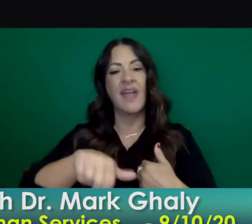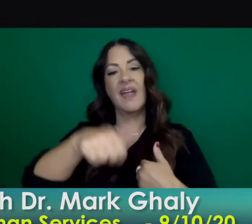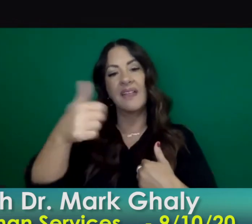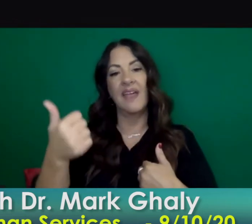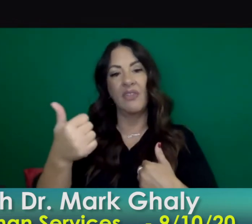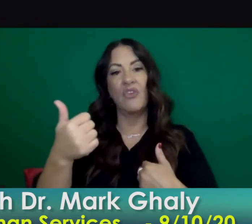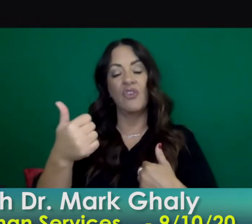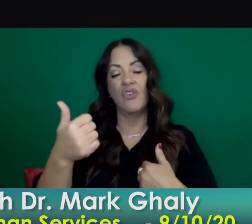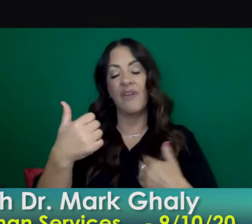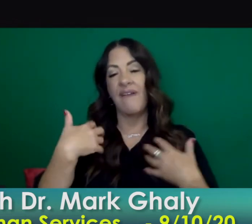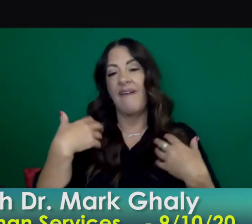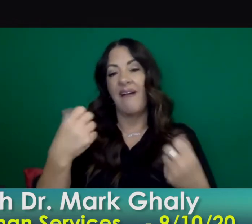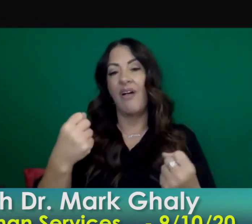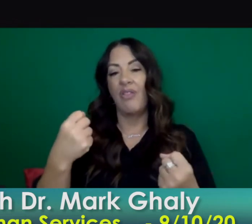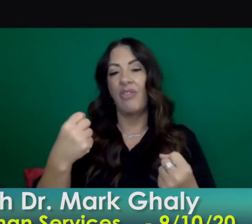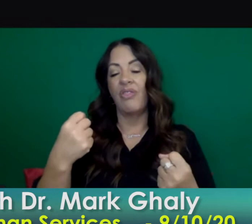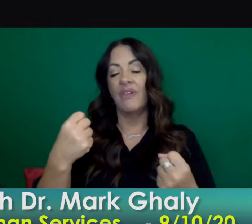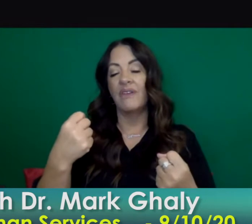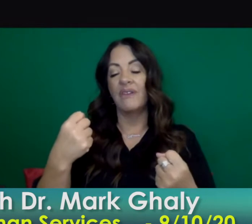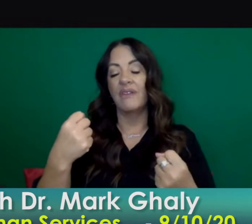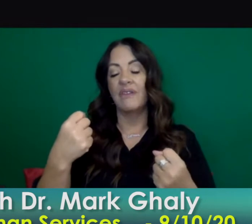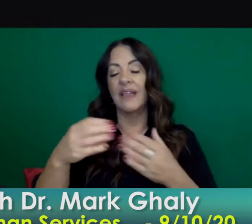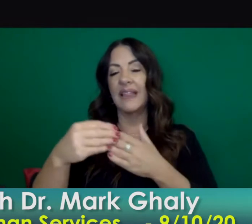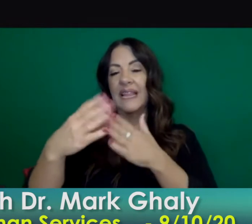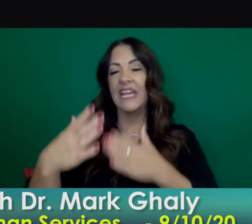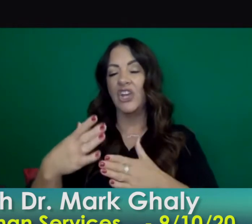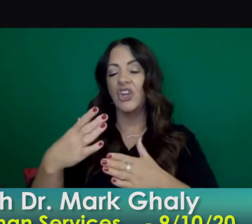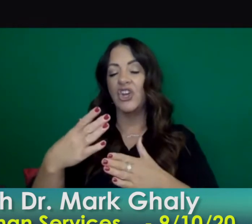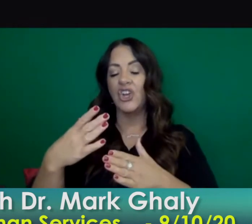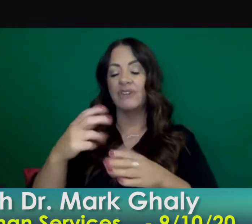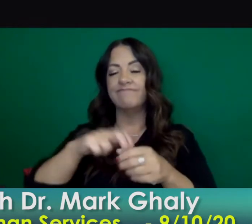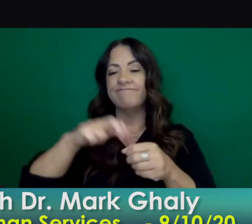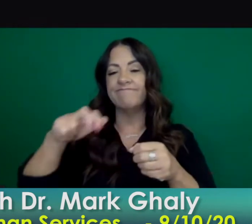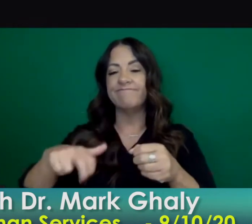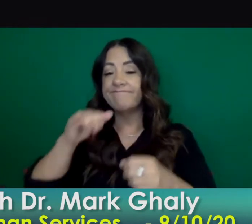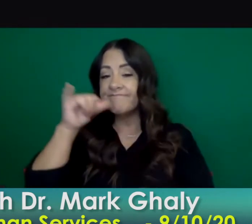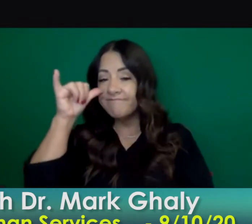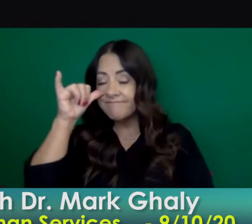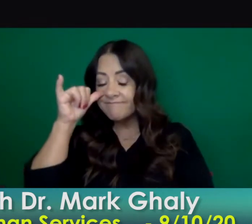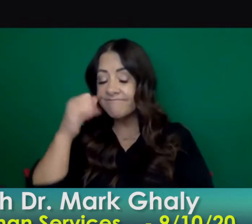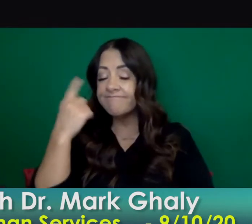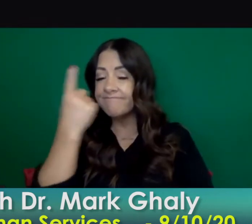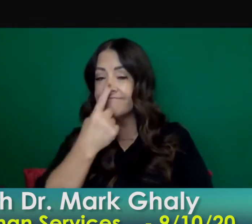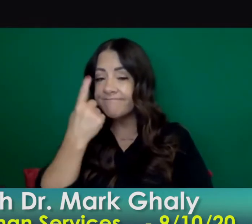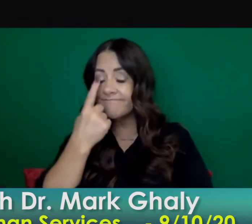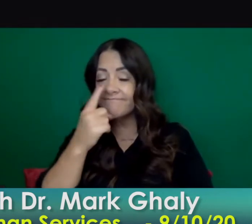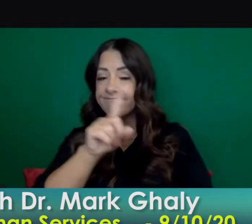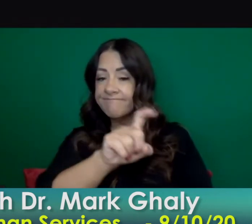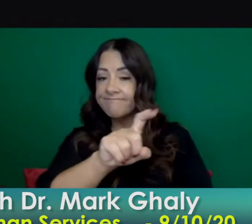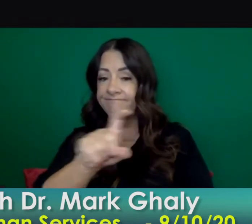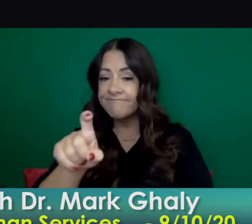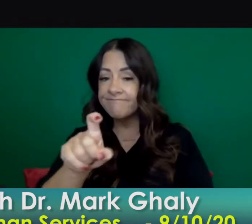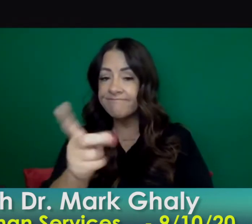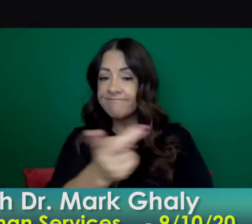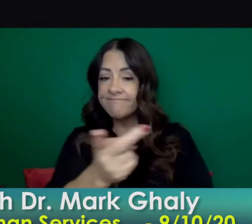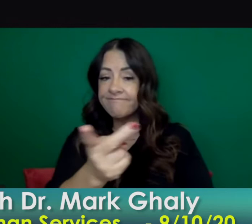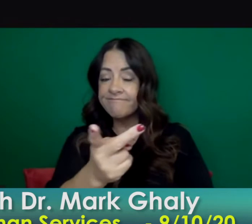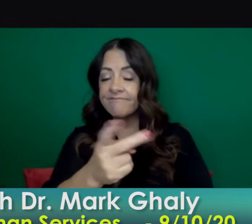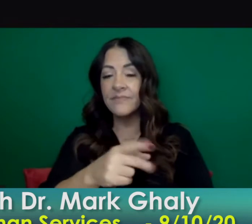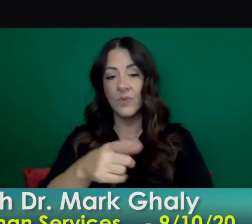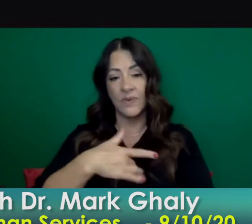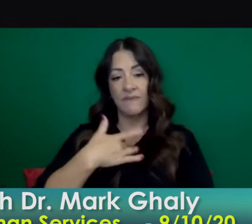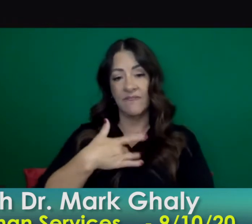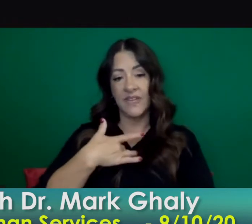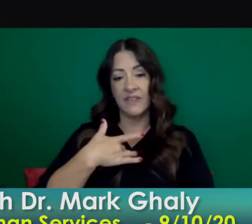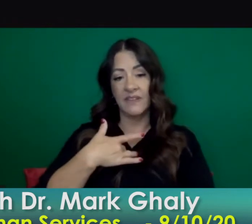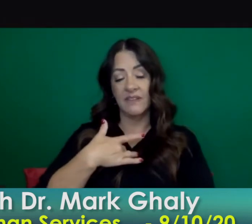um uh as recently as yesterday um i just wanted to ask both of you if you feel that um dr galley